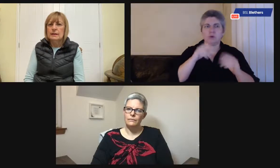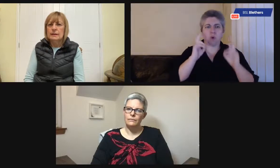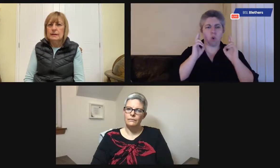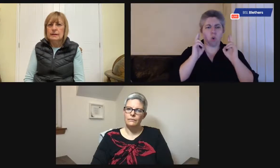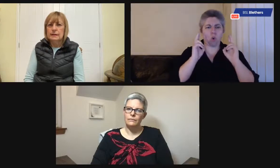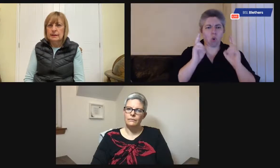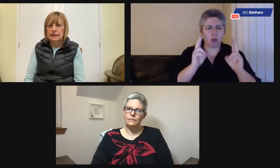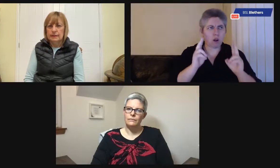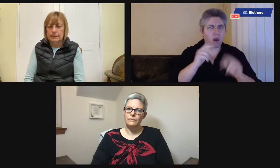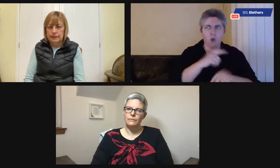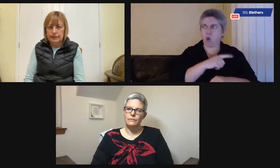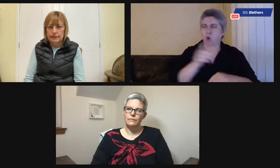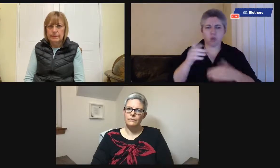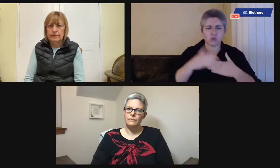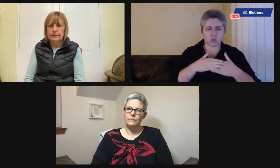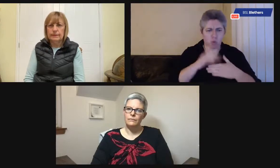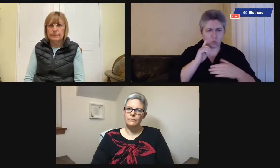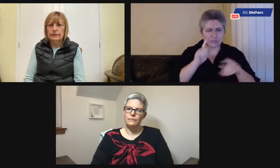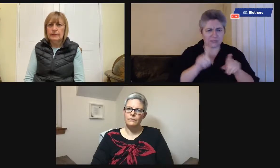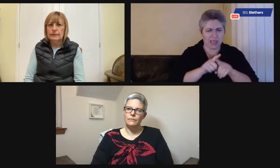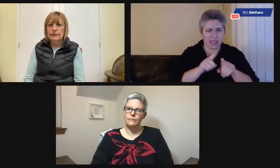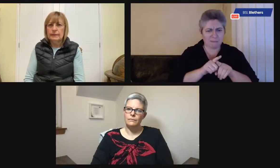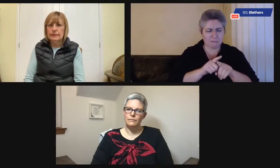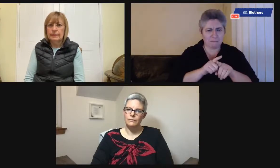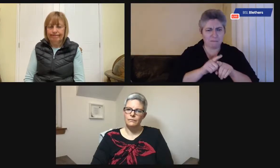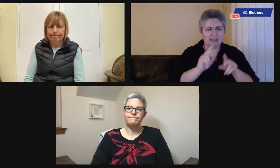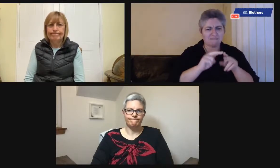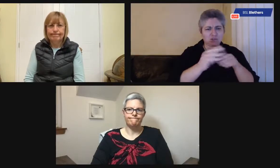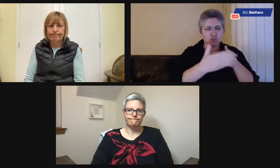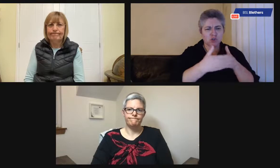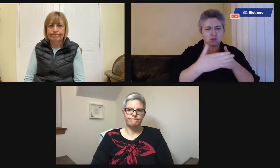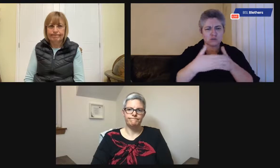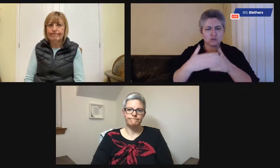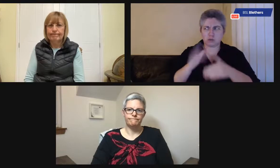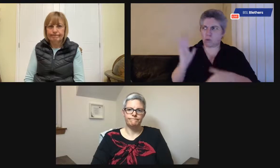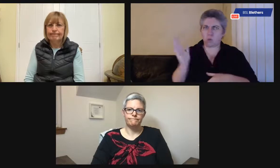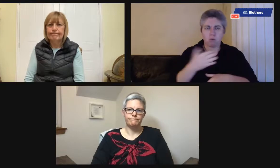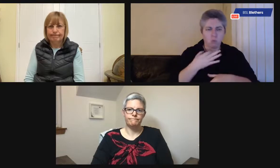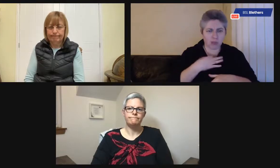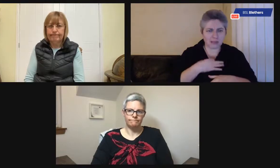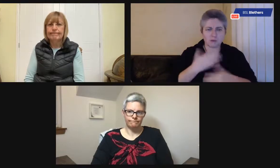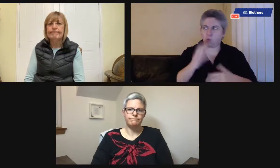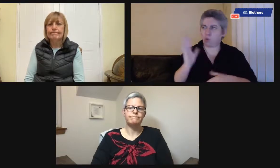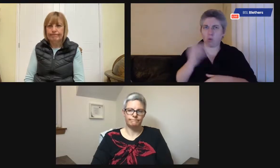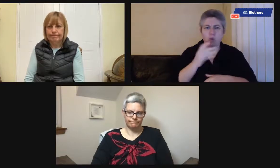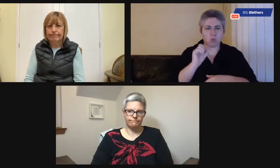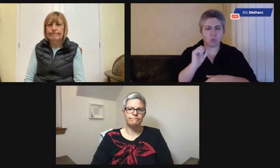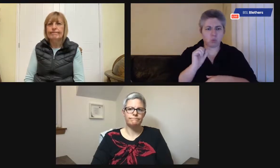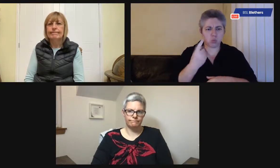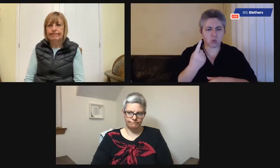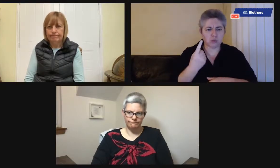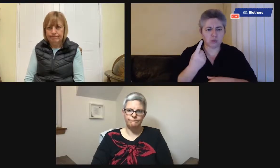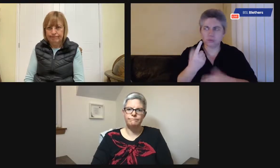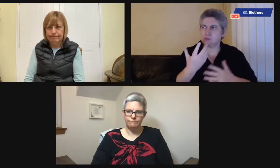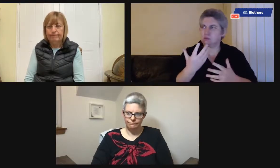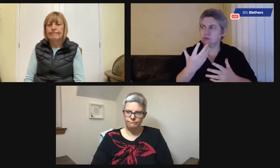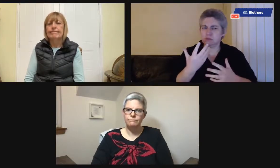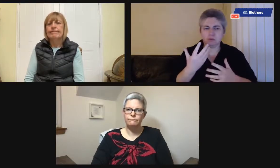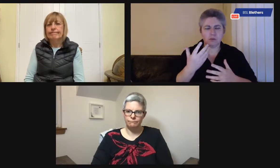different things on the door. So, like, if you're in a hallway, all the doors leading off the hallway might look the same.